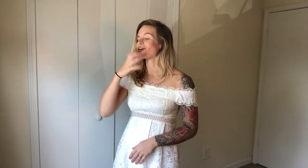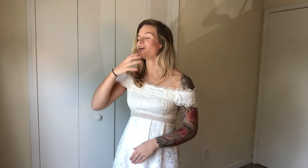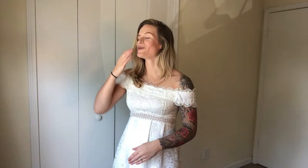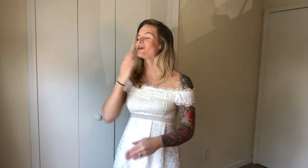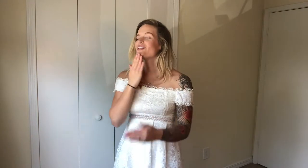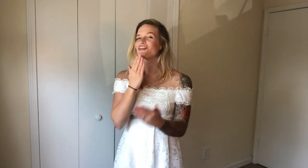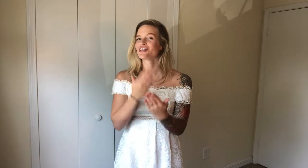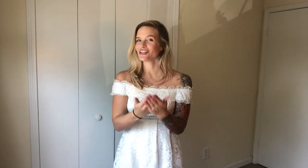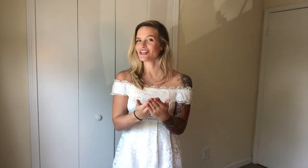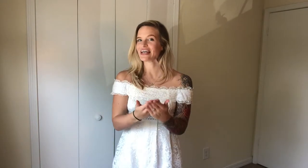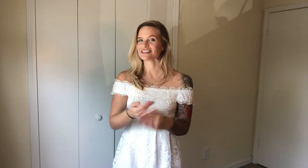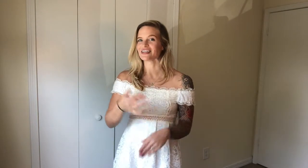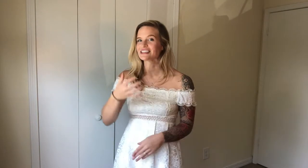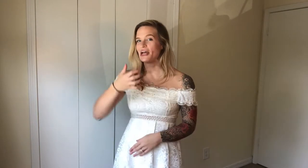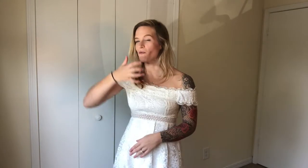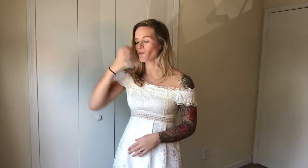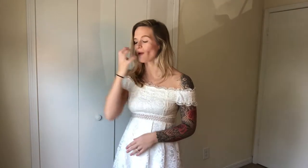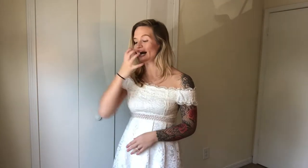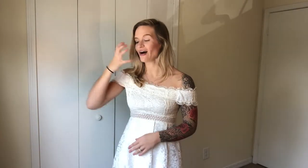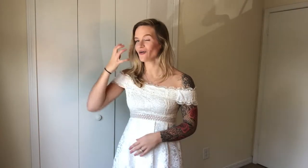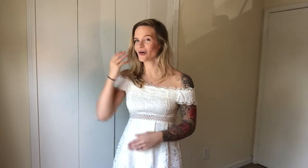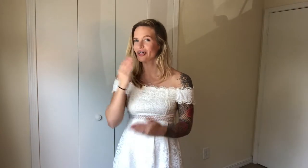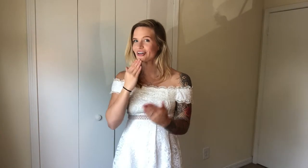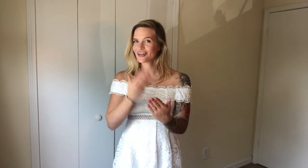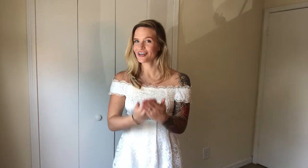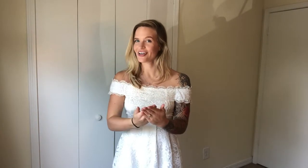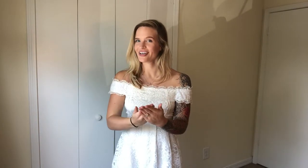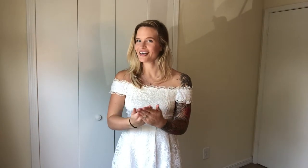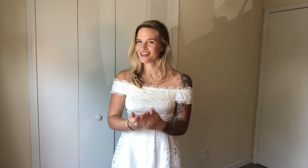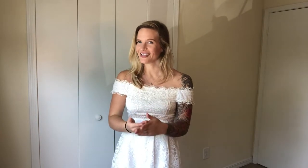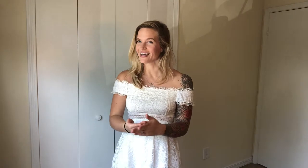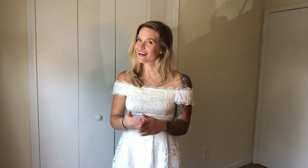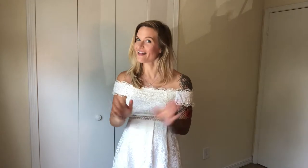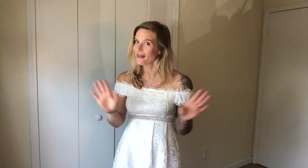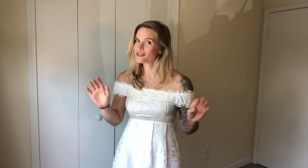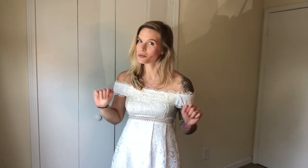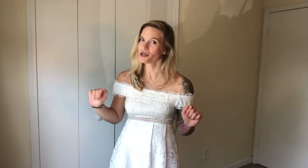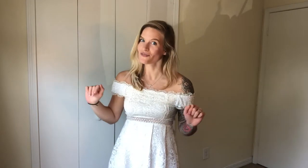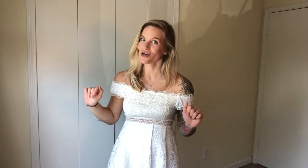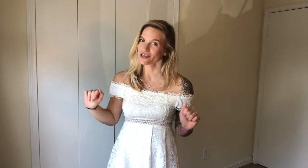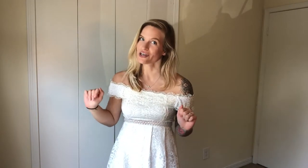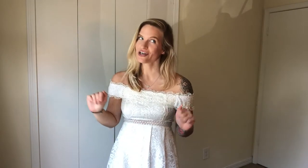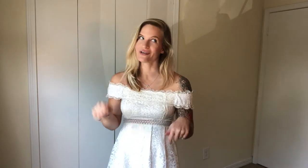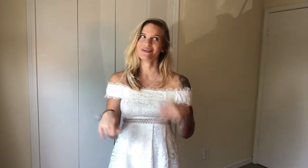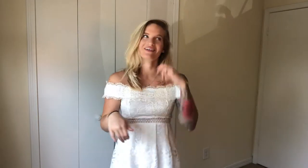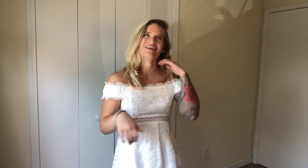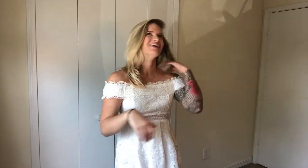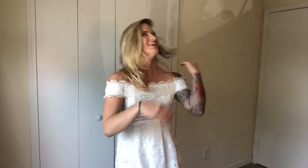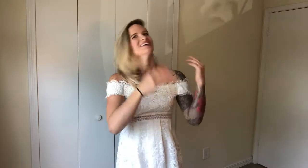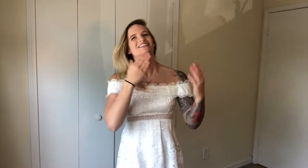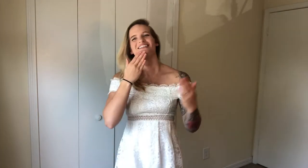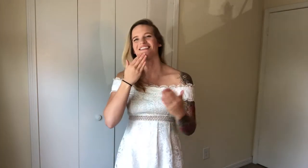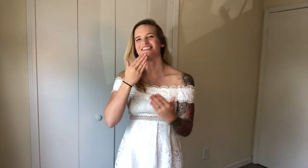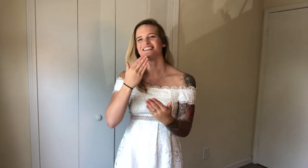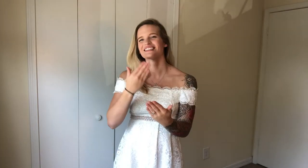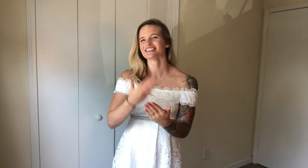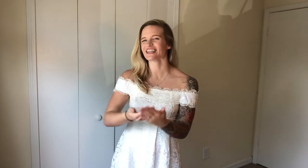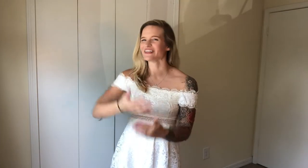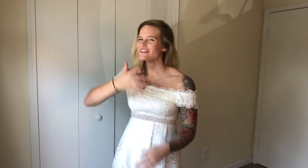So good. So I signed, wow, good. Like, that's pretty freaking good. This so